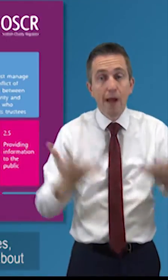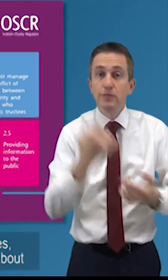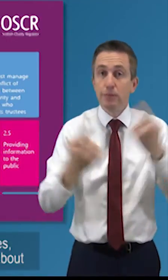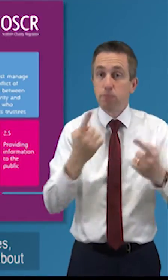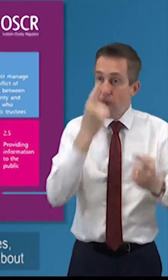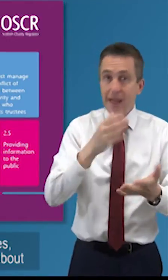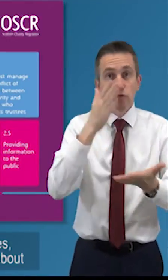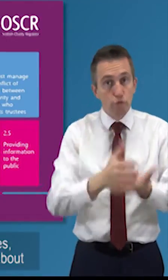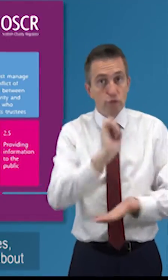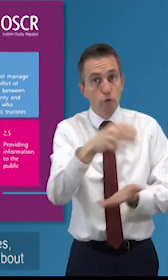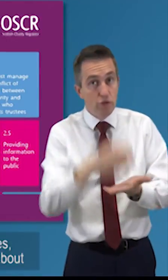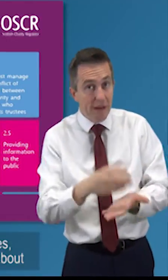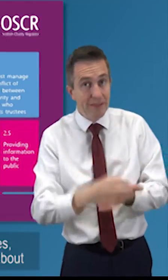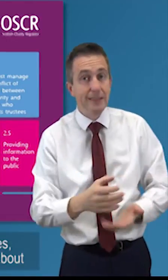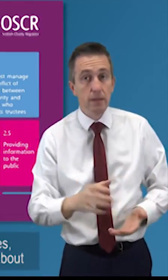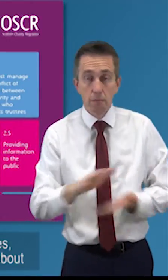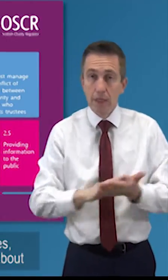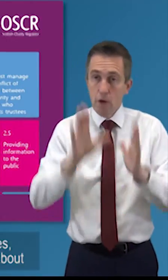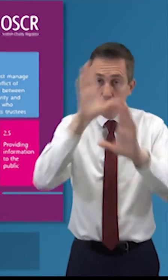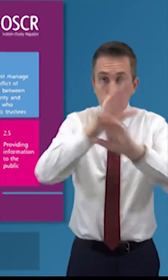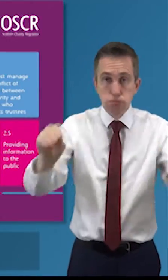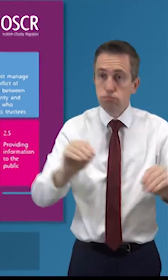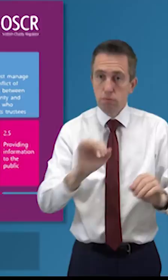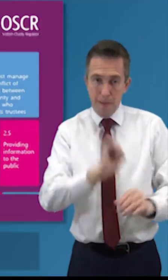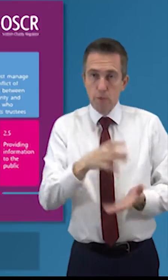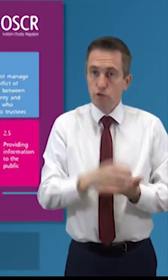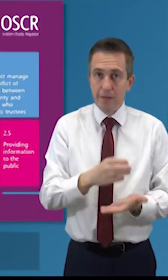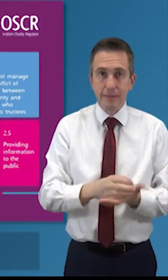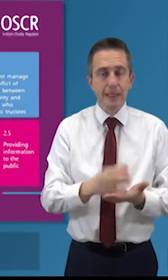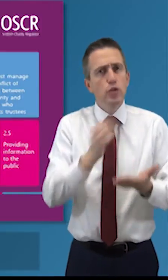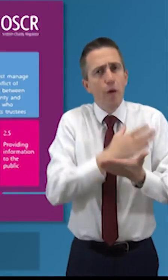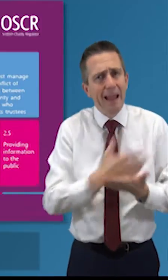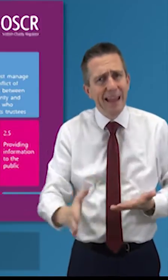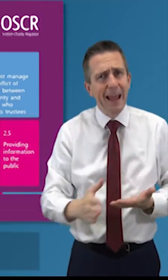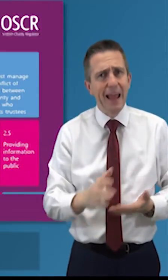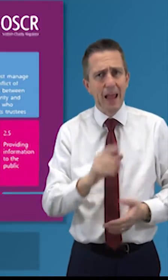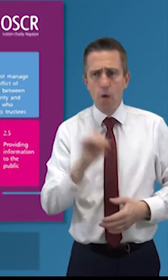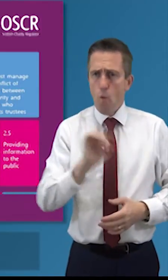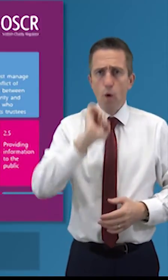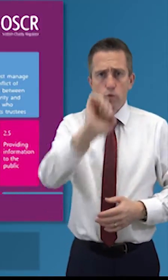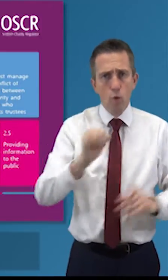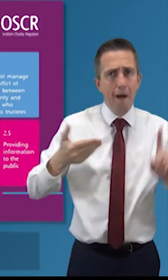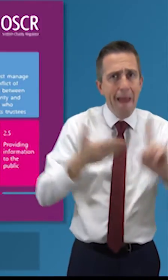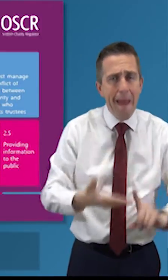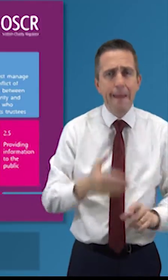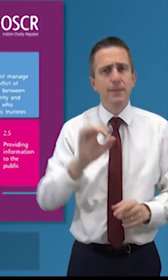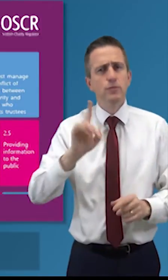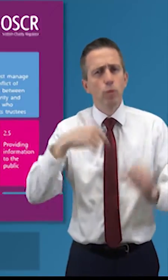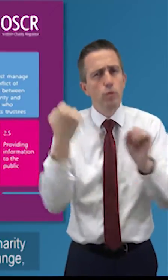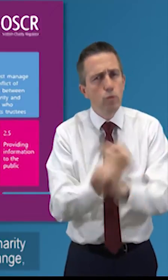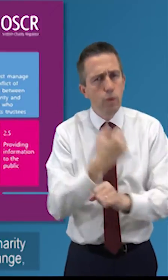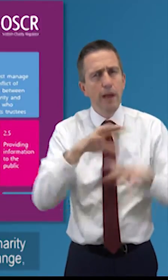telling people what you're doing telling people about the charity making clear what it's for what it's about and what it's doing